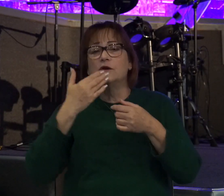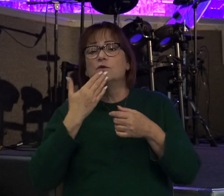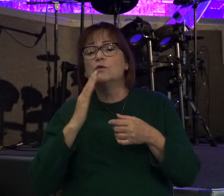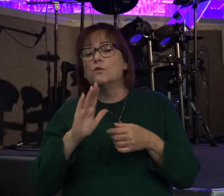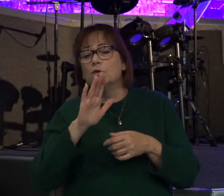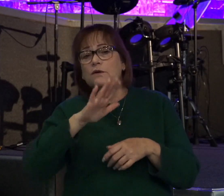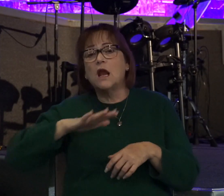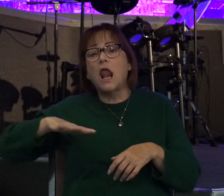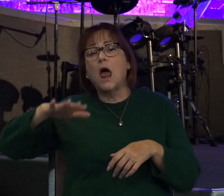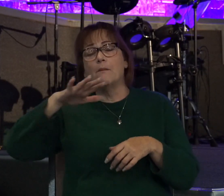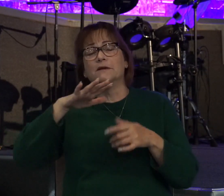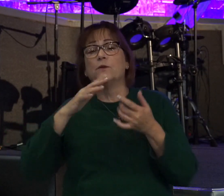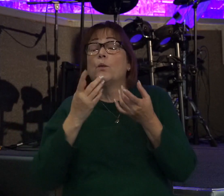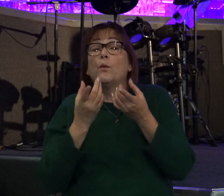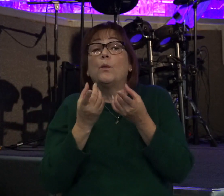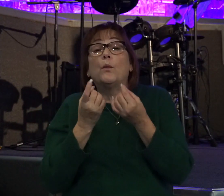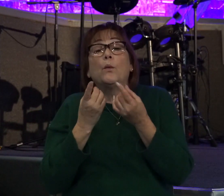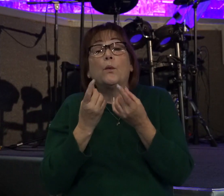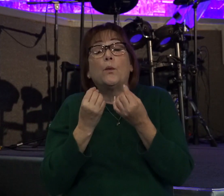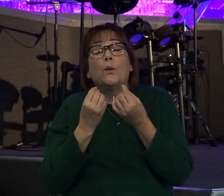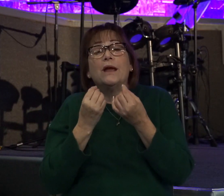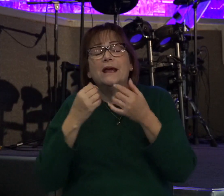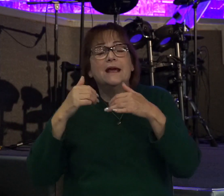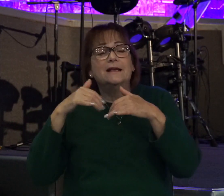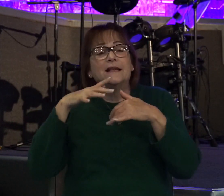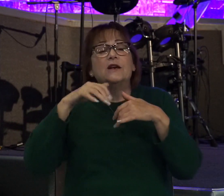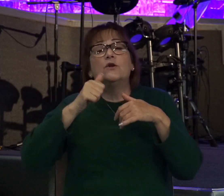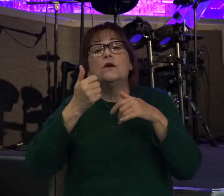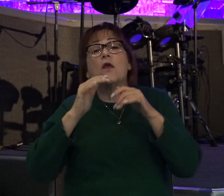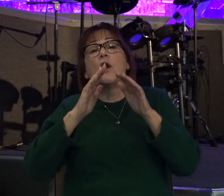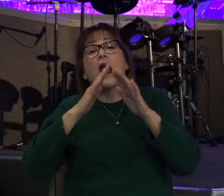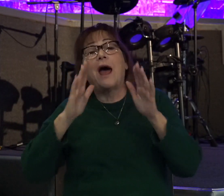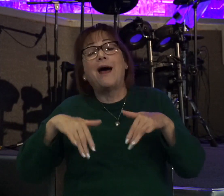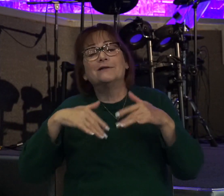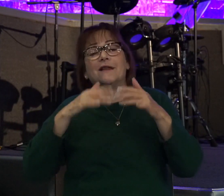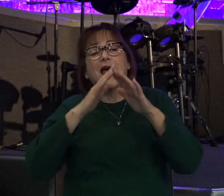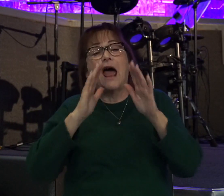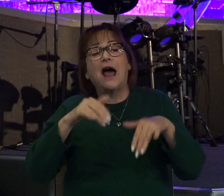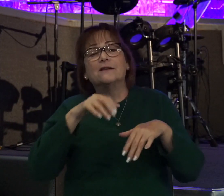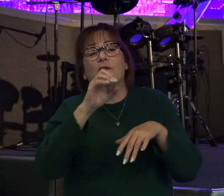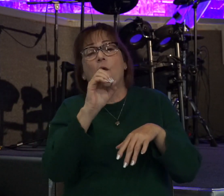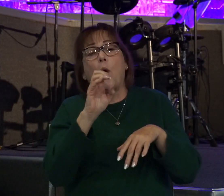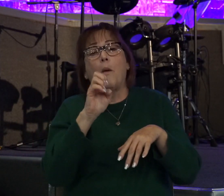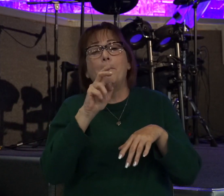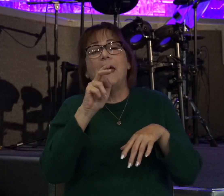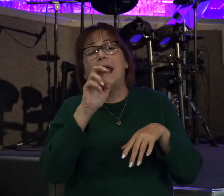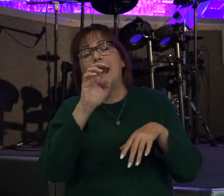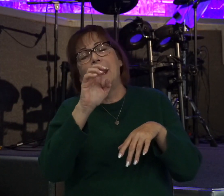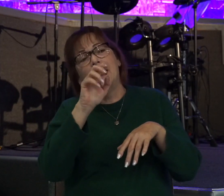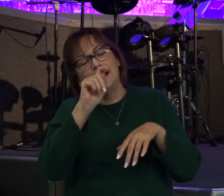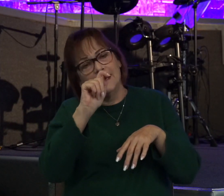And so what did he do? Well, he sent it to someone else's home. The house of Obed-Edom, the Gittite.